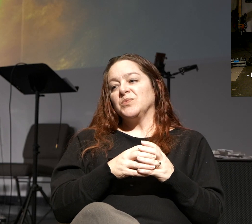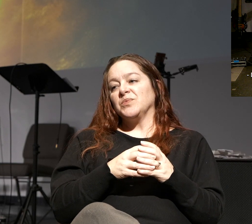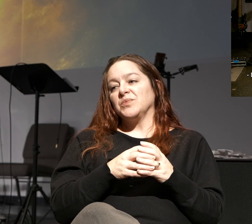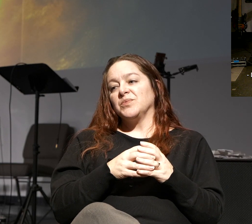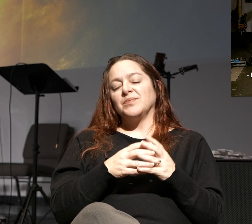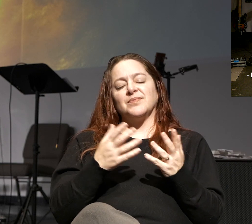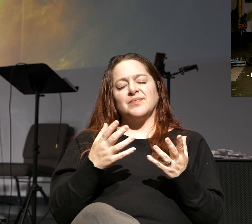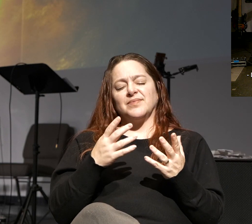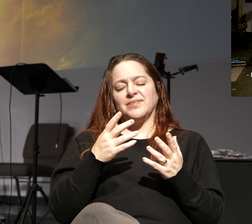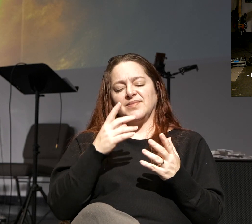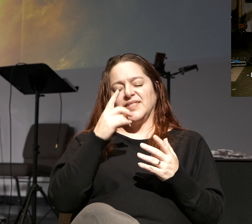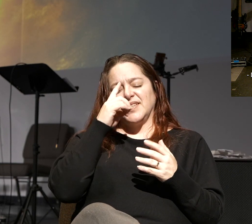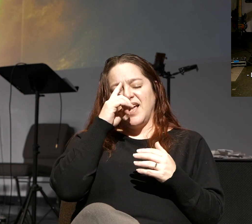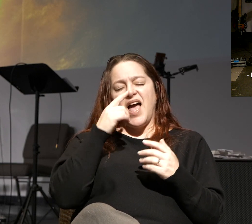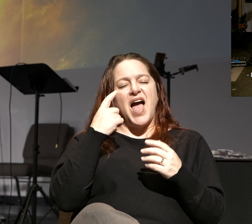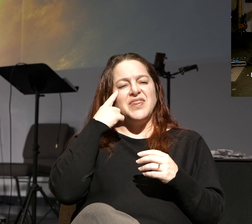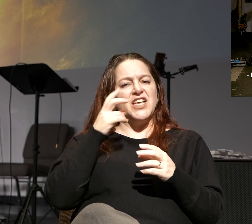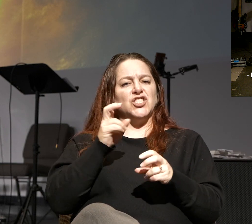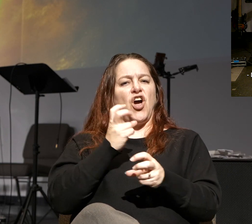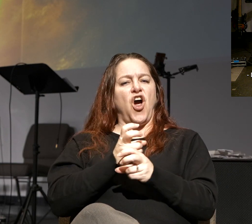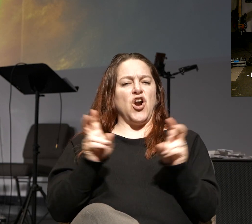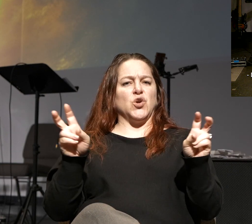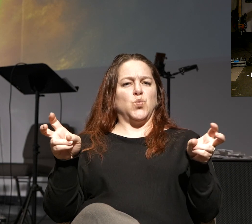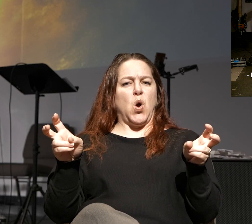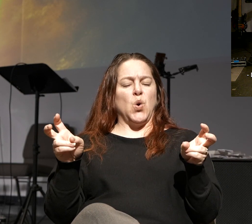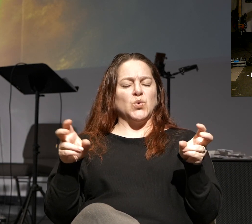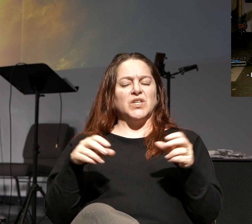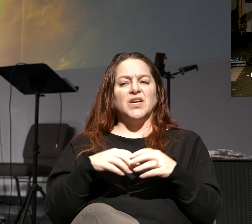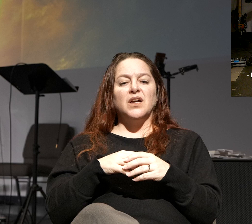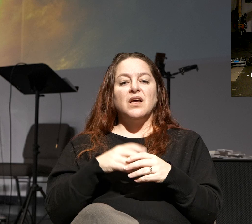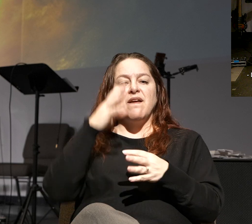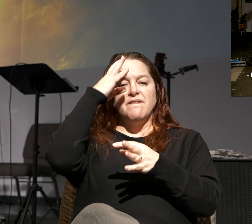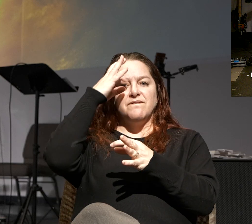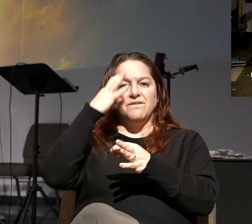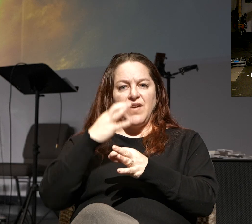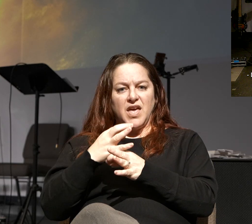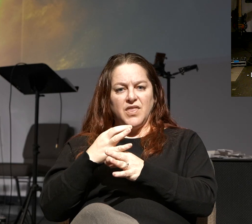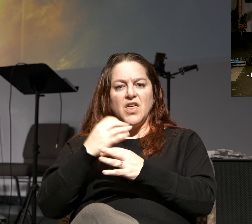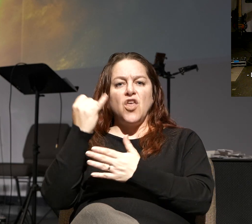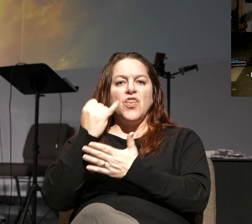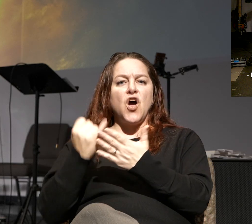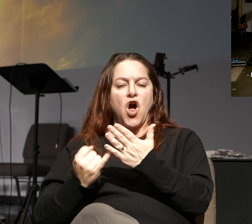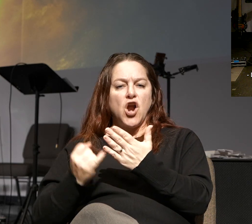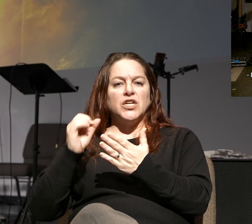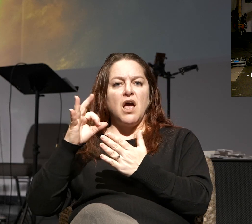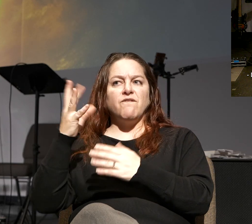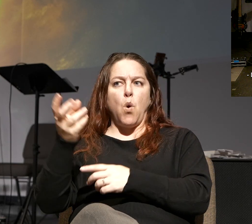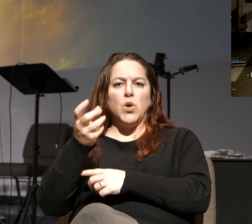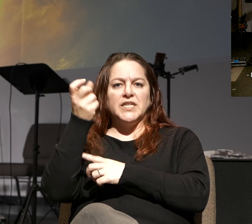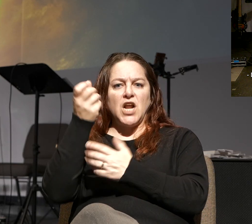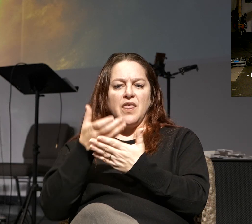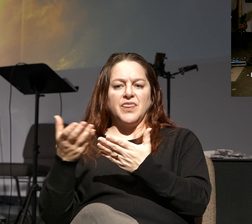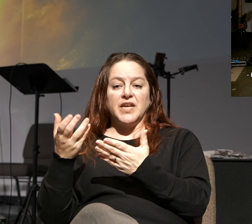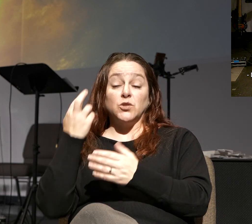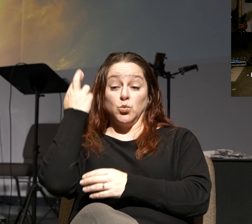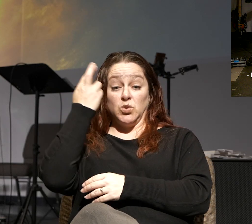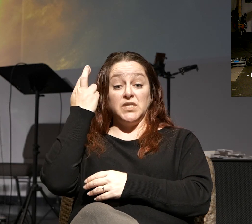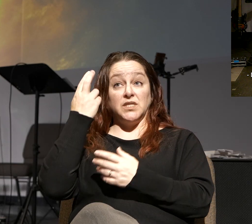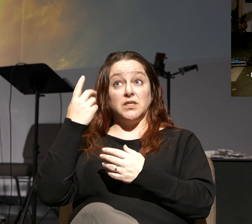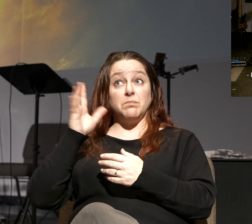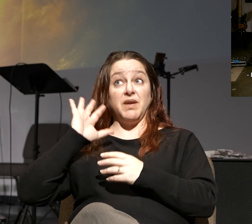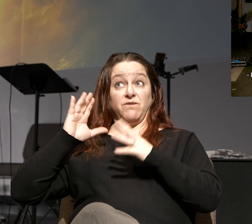I think it's just one of those hard quotes because it took me a while to get it to. Faith is the art of holding on to things your reason has once